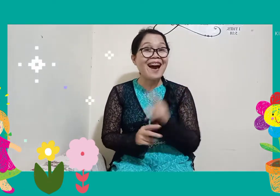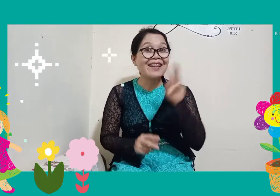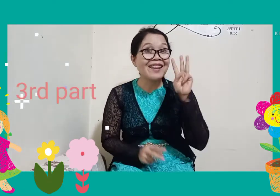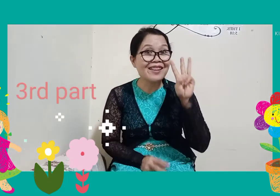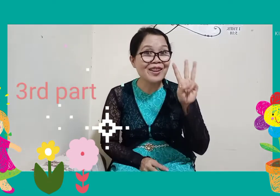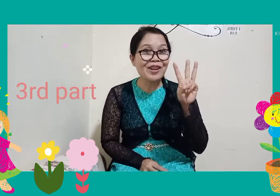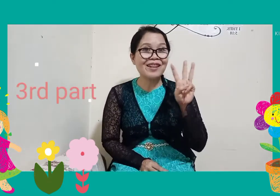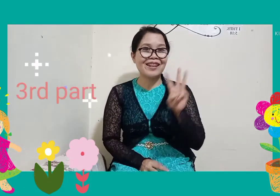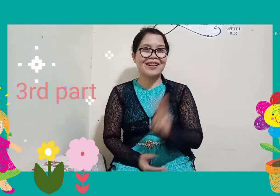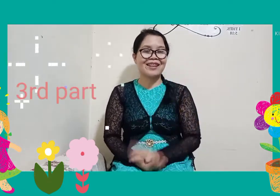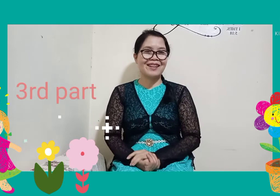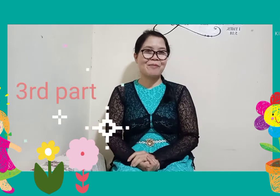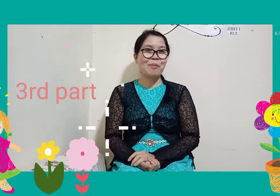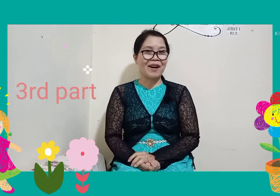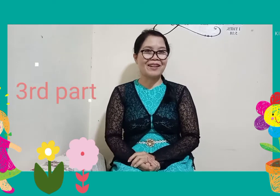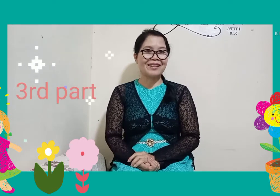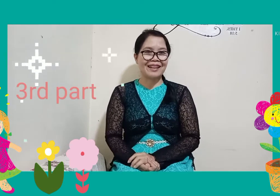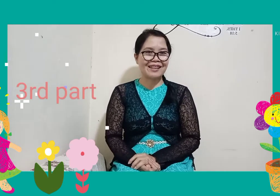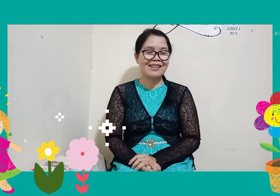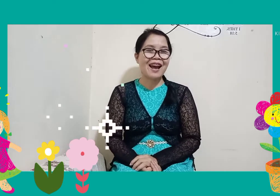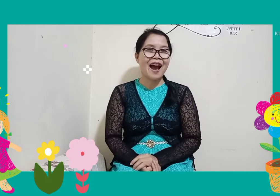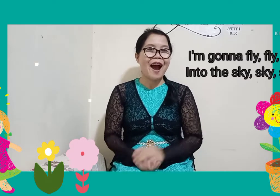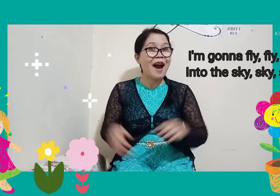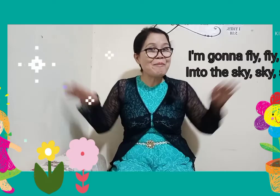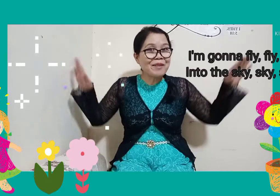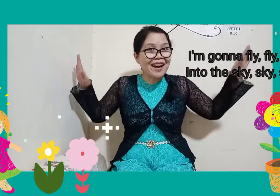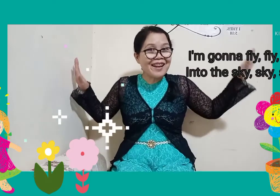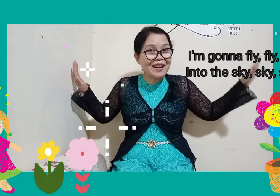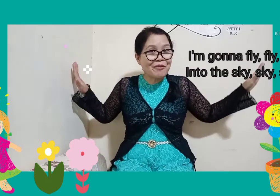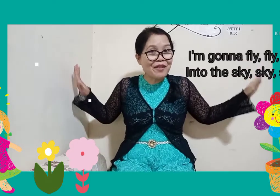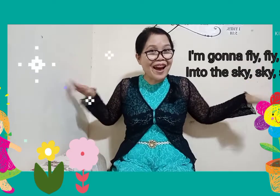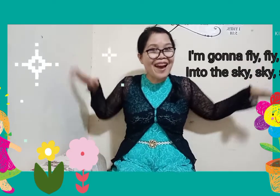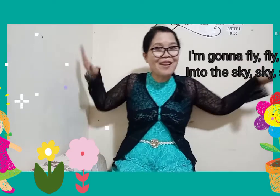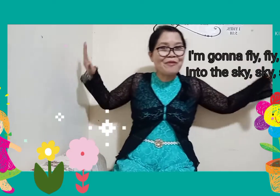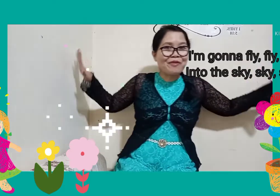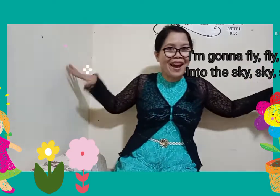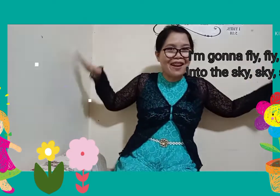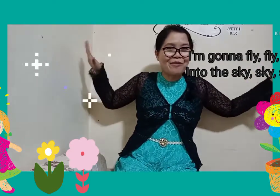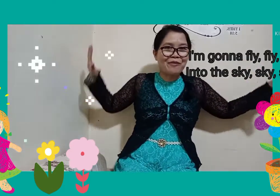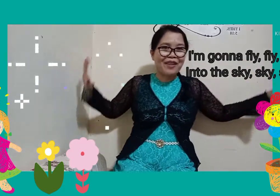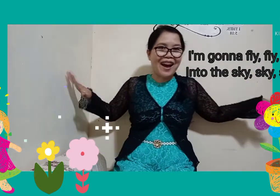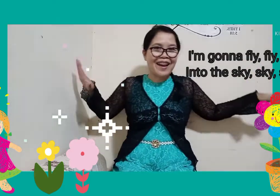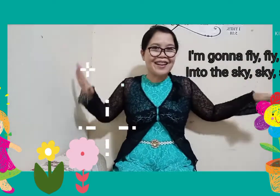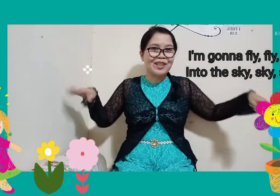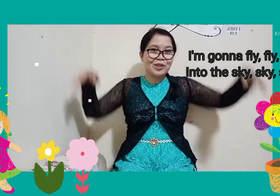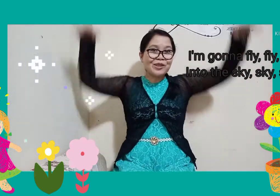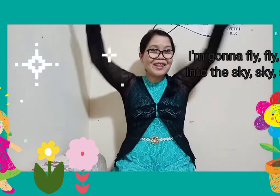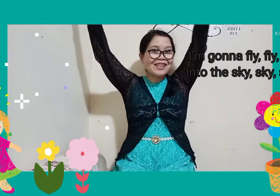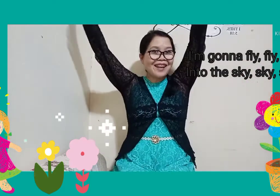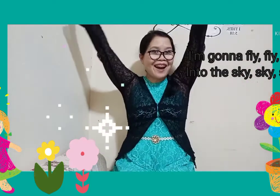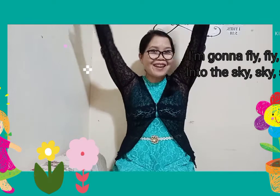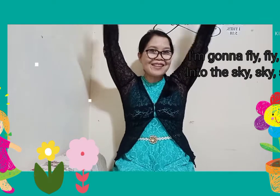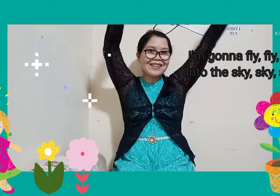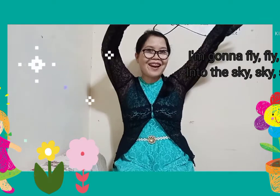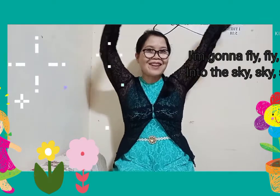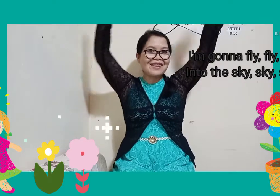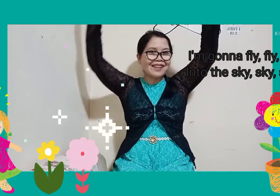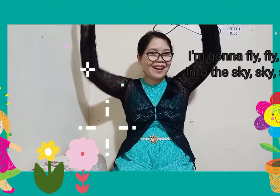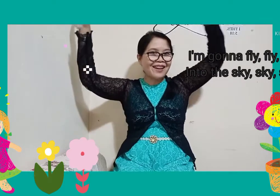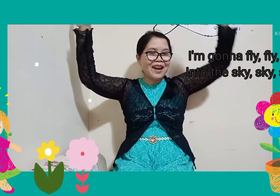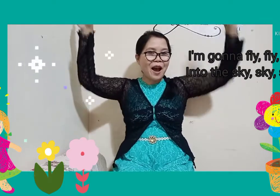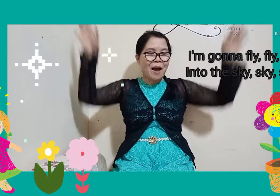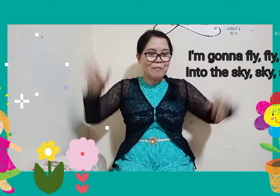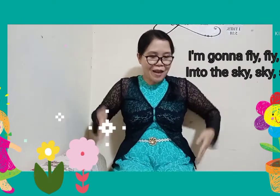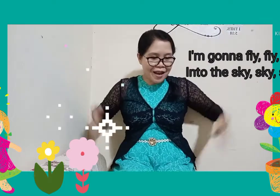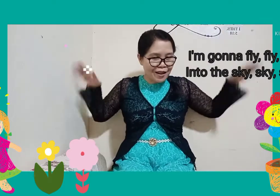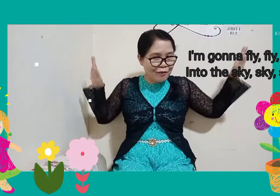the third part is I'm gonna fly fly fly into the sky sky